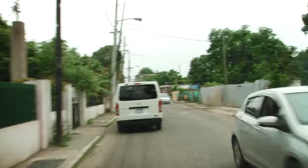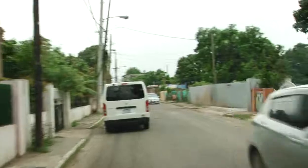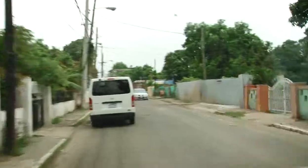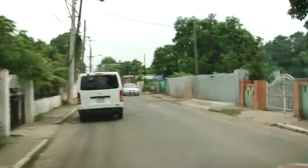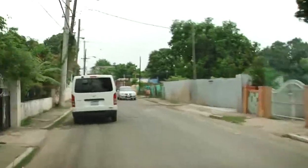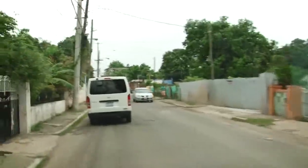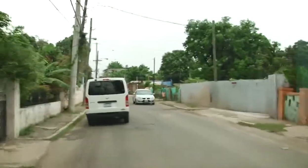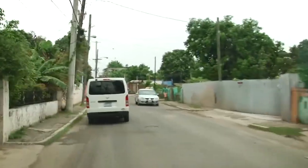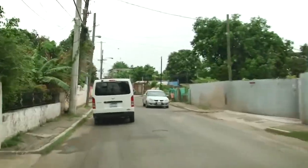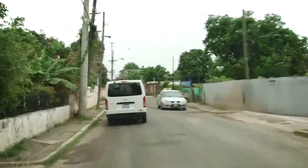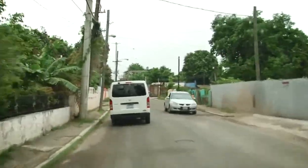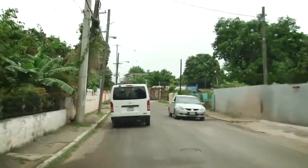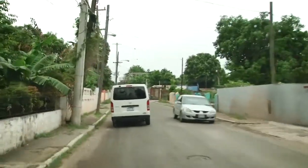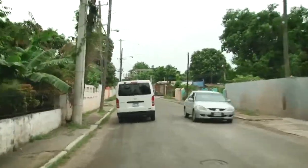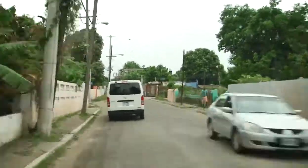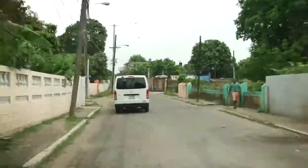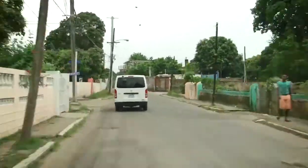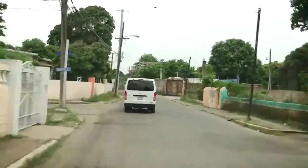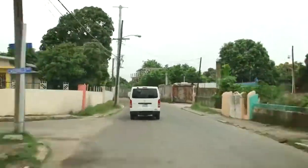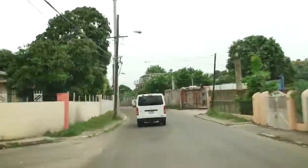Music